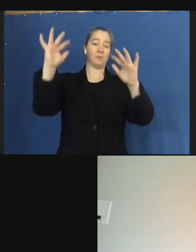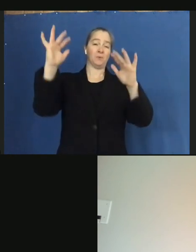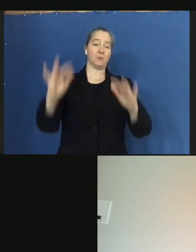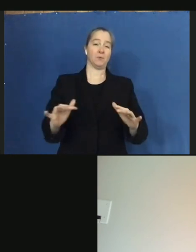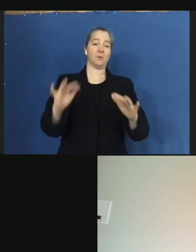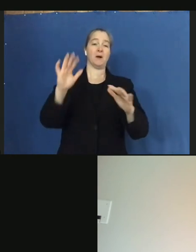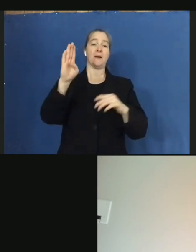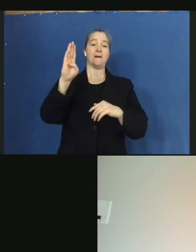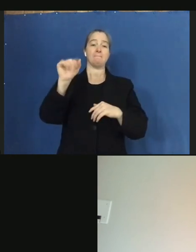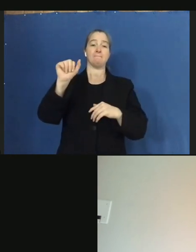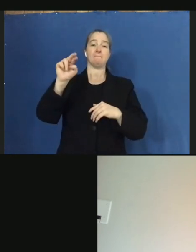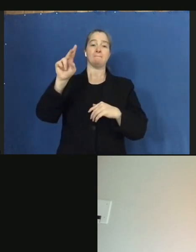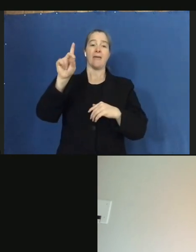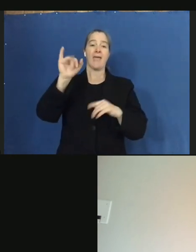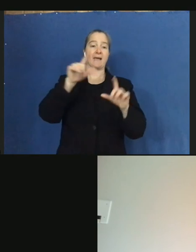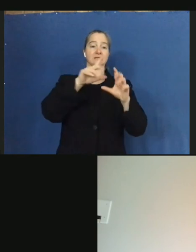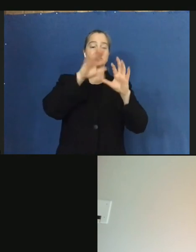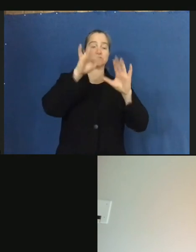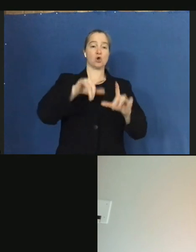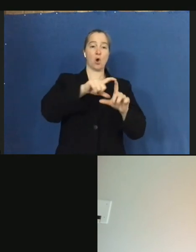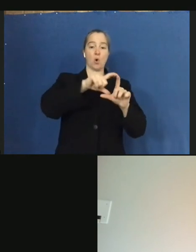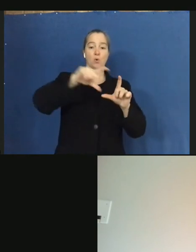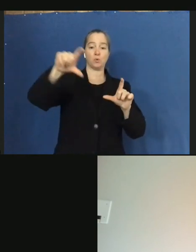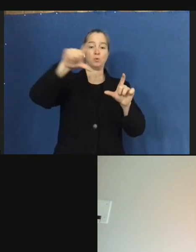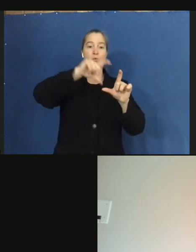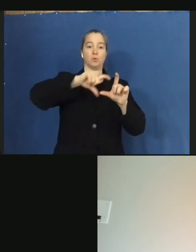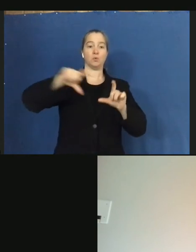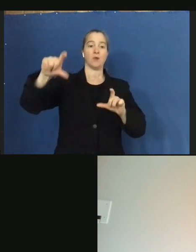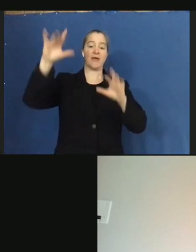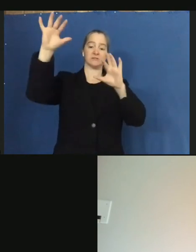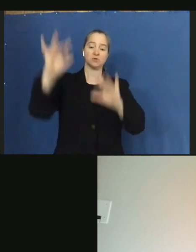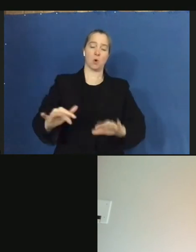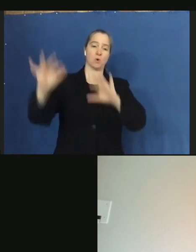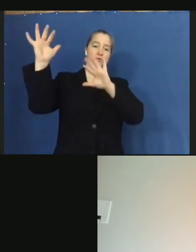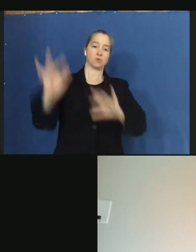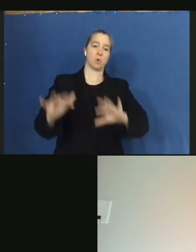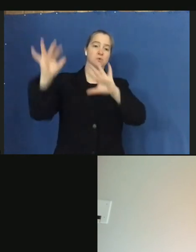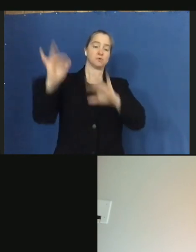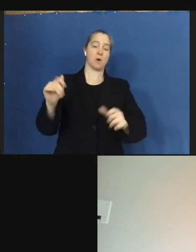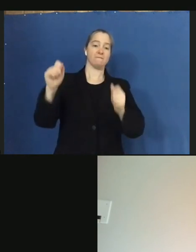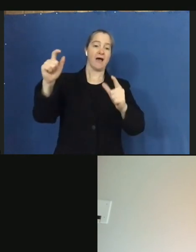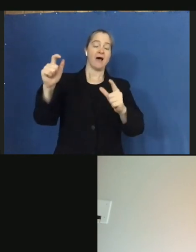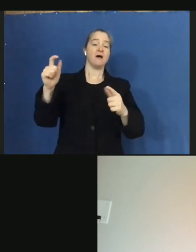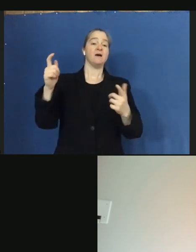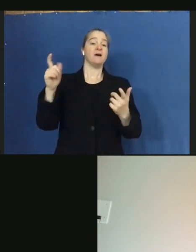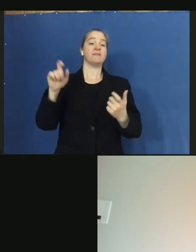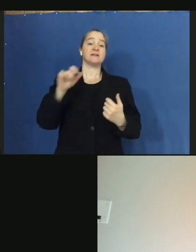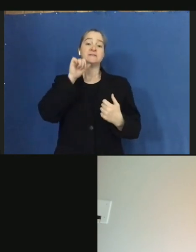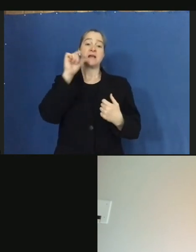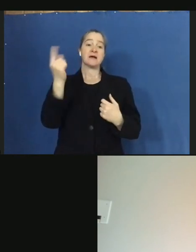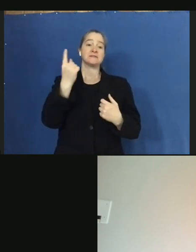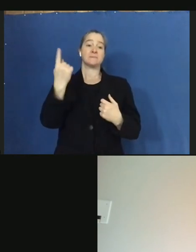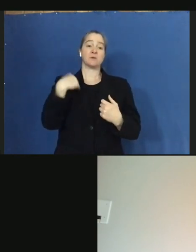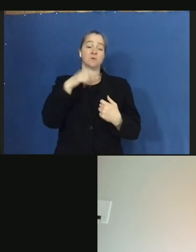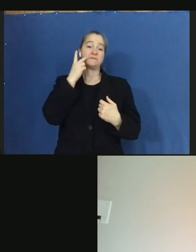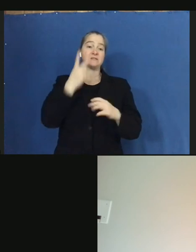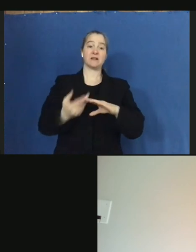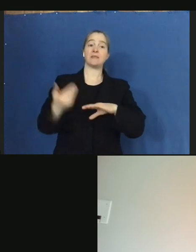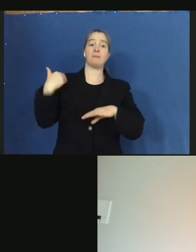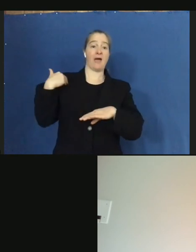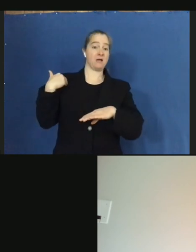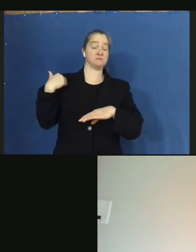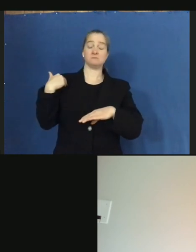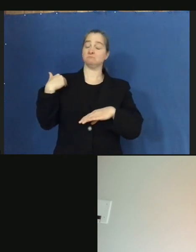events that occur where we get these high snowfall rates may not be something we've seen in the past. And some of this is